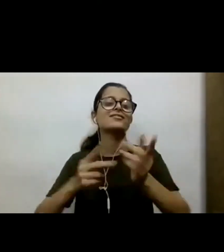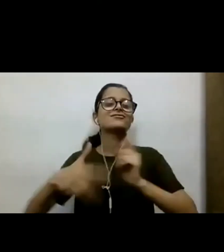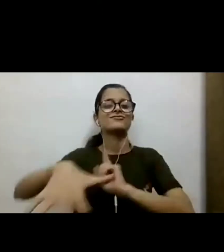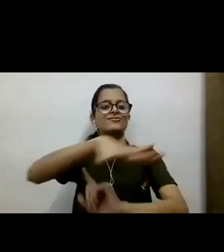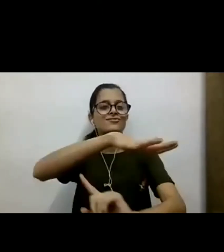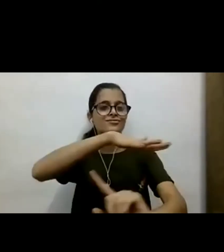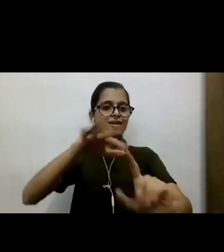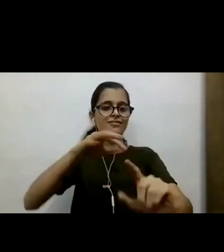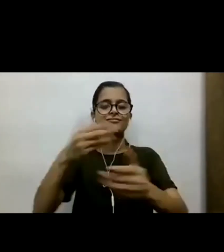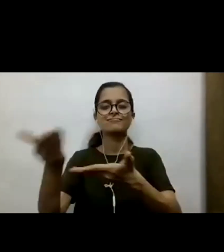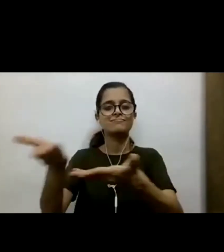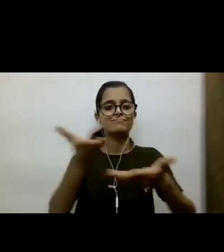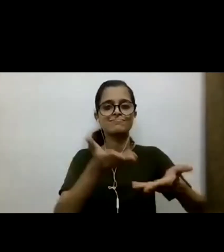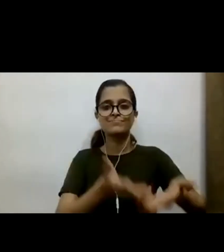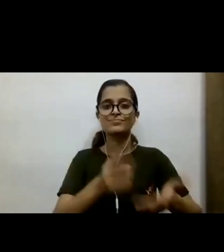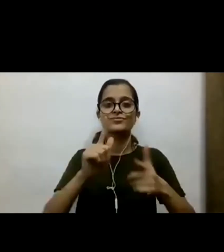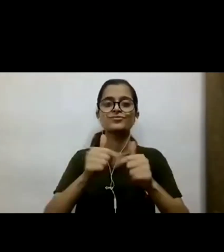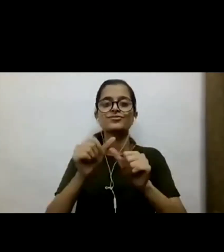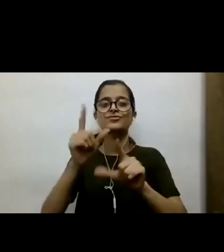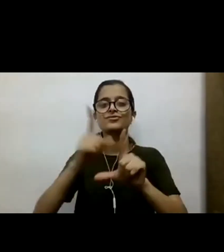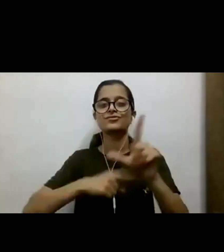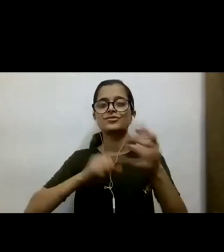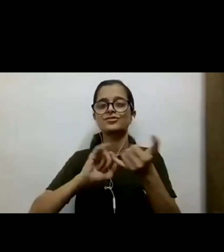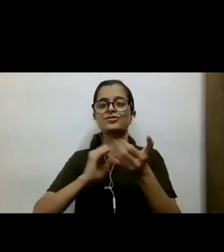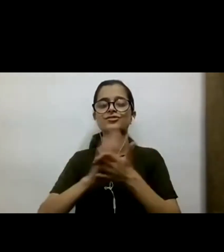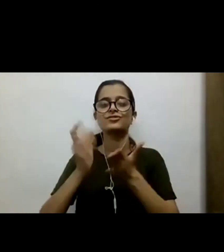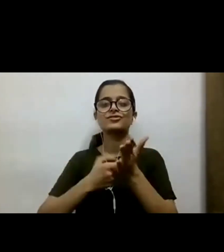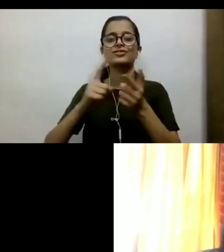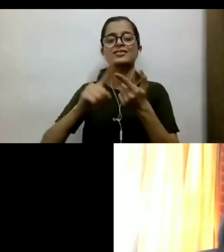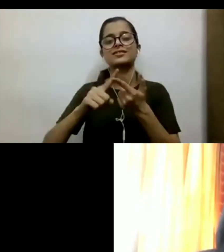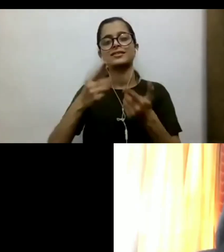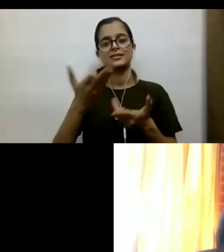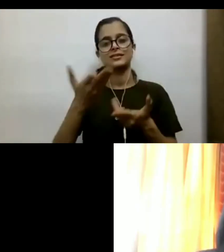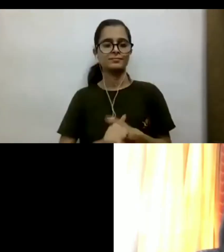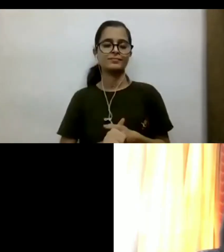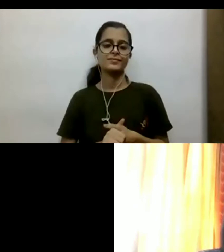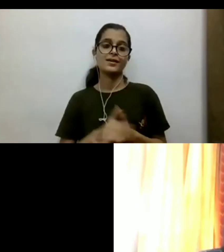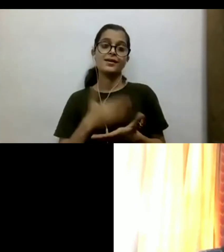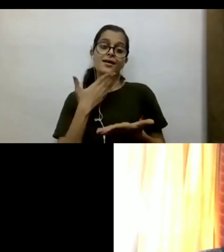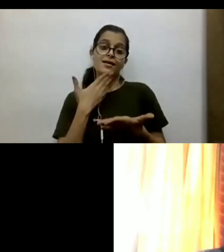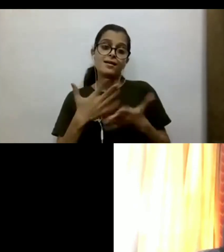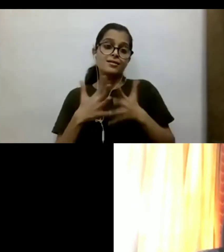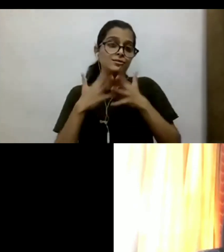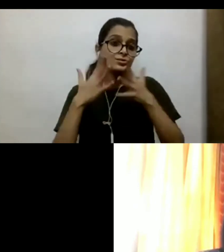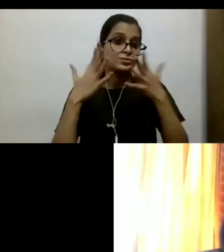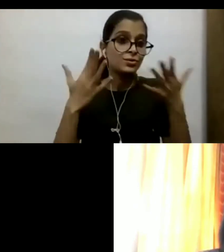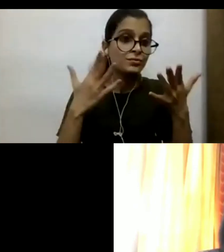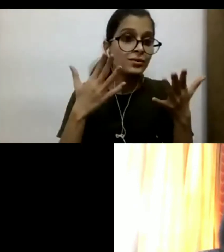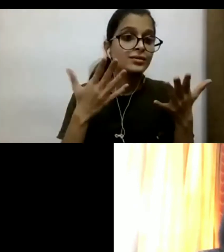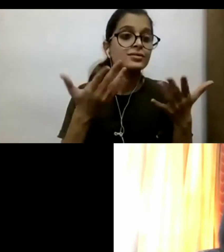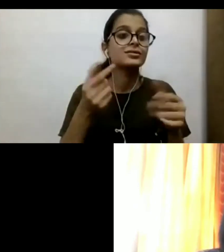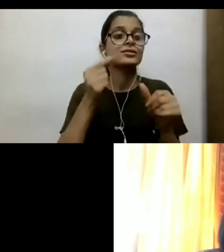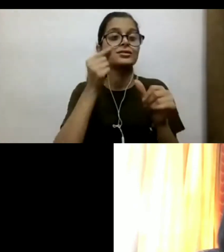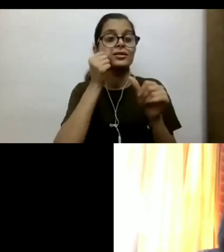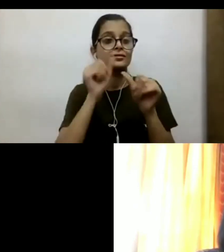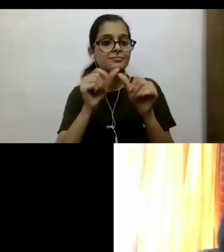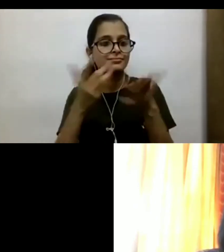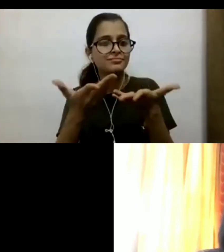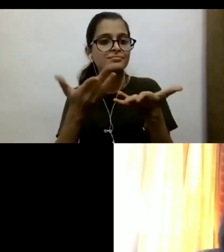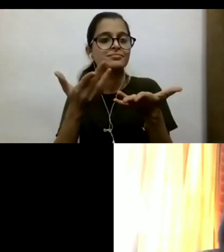It's all yours, Jashree. Thank you, Jashree. and thank you, Anurag. And thank you, Jashree, ma'am, for this,